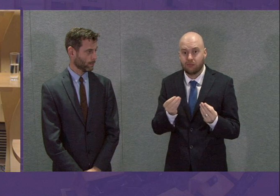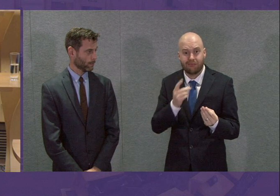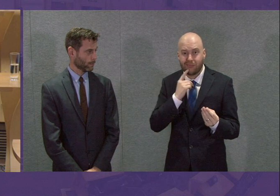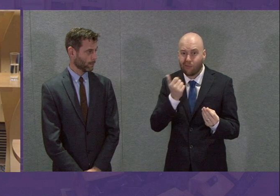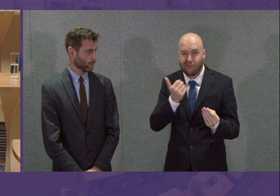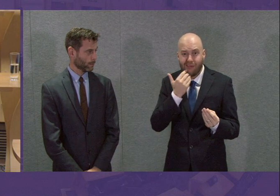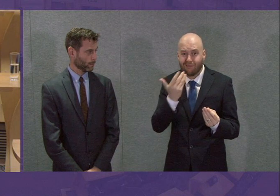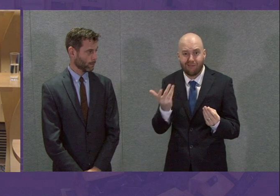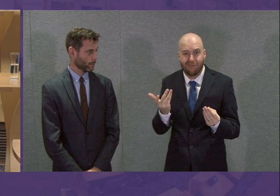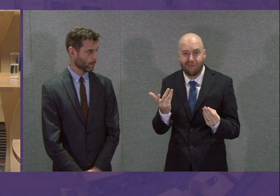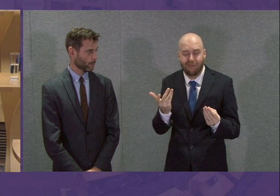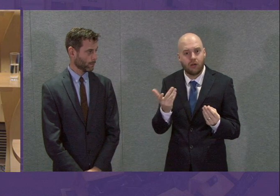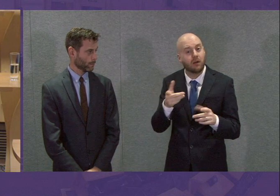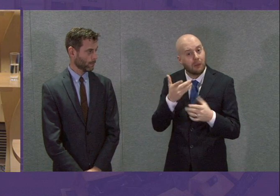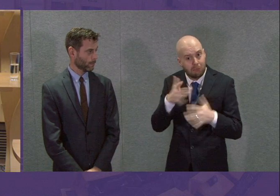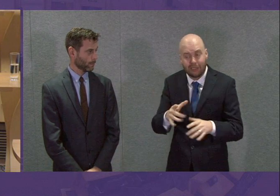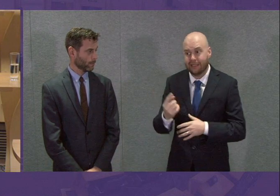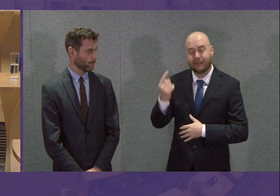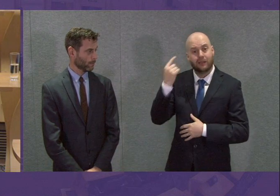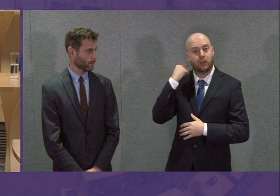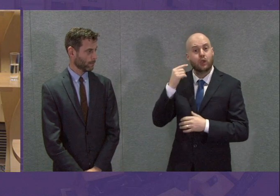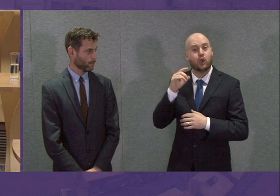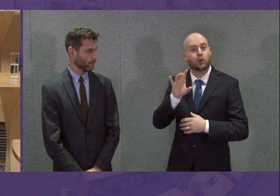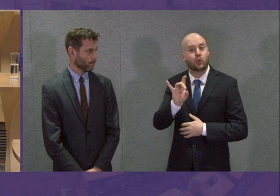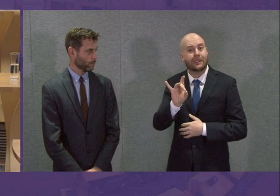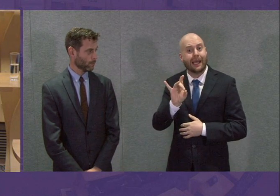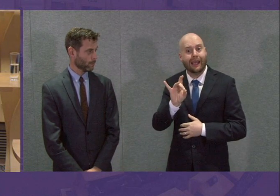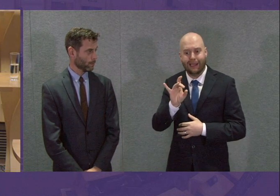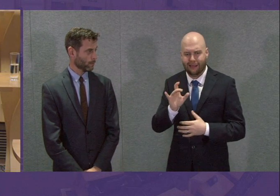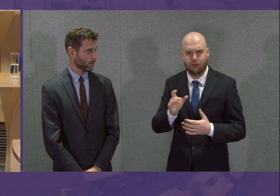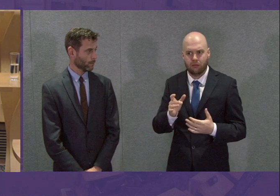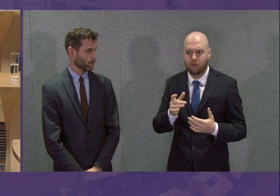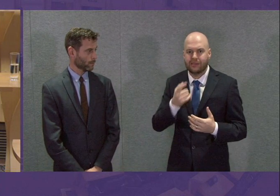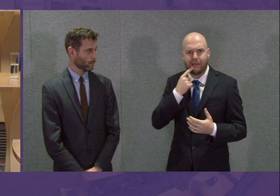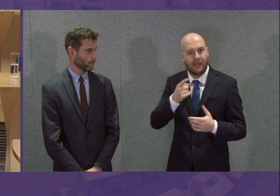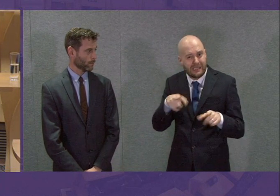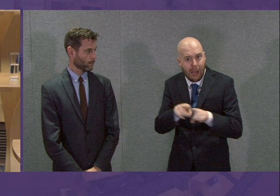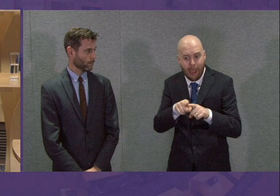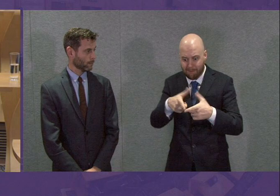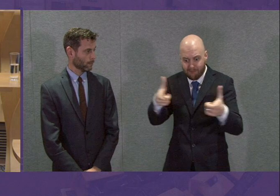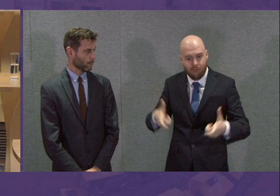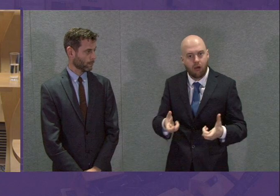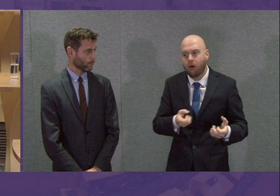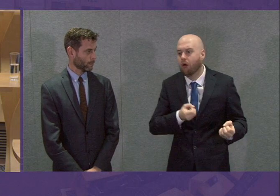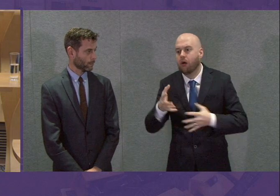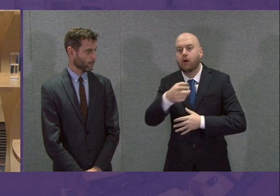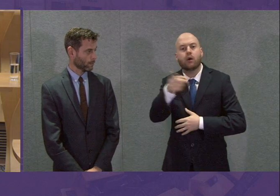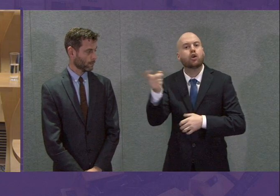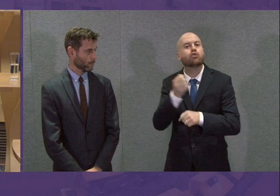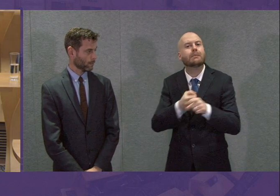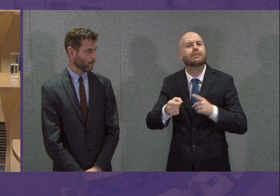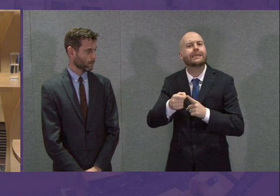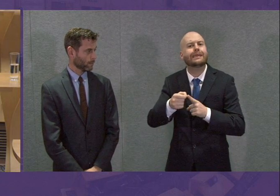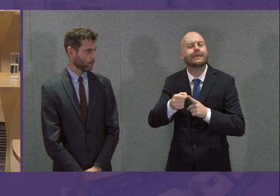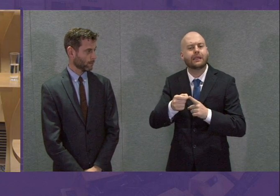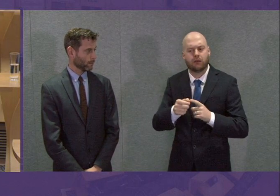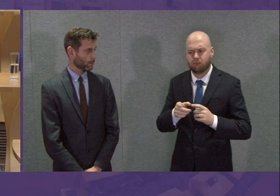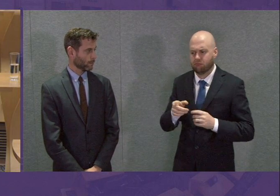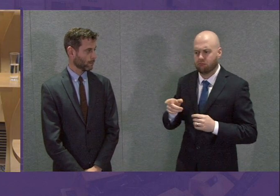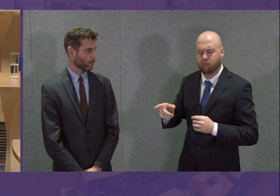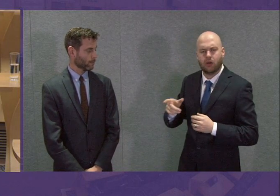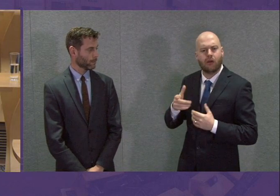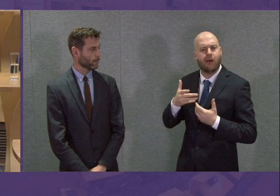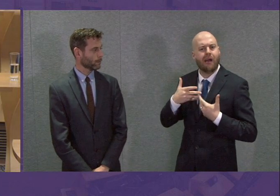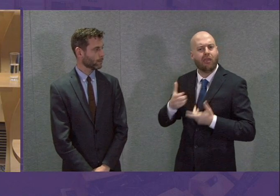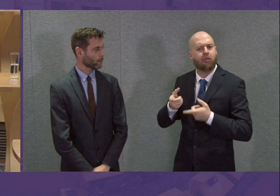same batch of masks had been supplied to GPs, the Cabinet Secretary said that she was aware of the issue and was taking